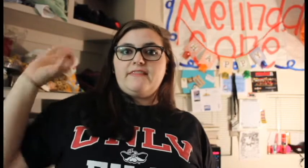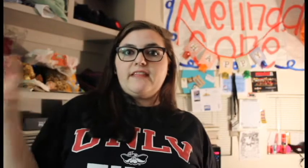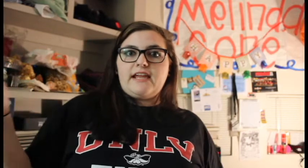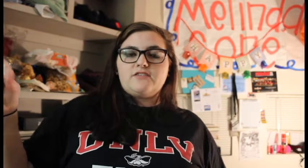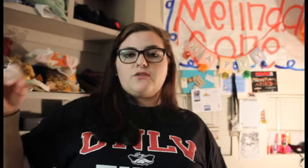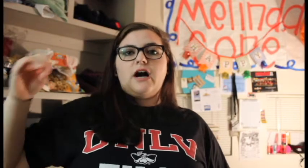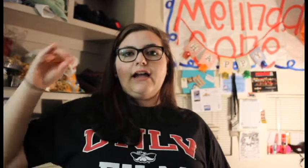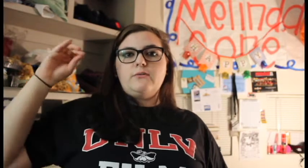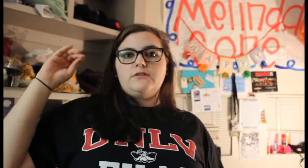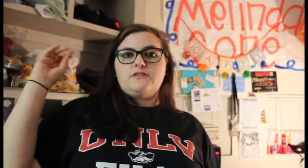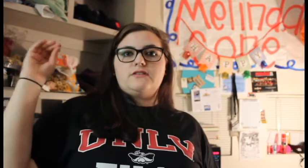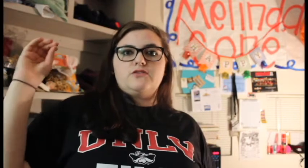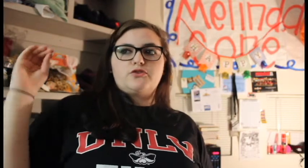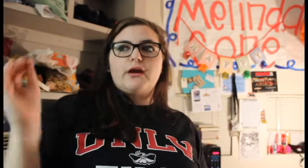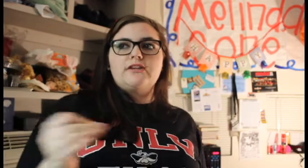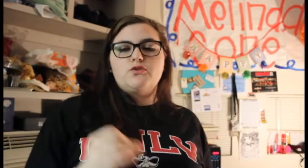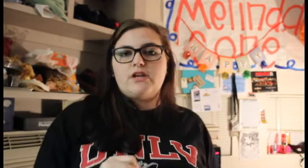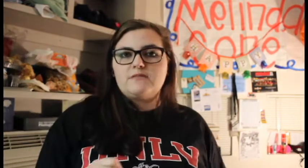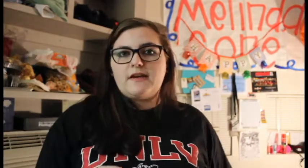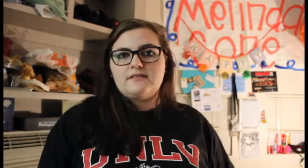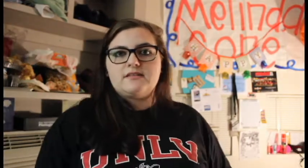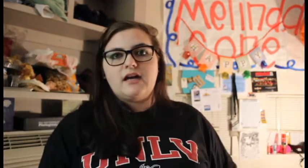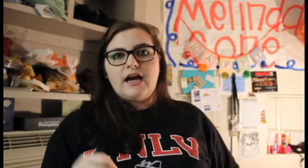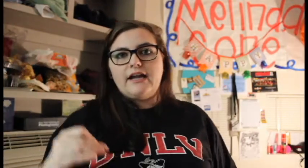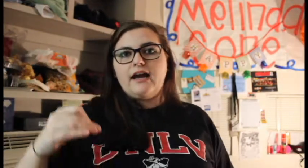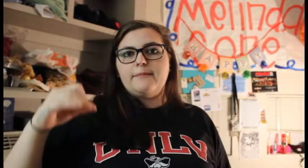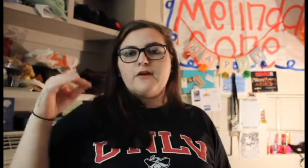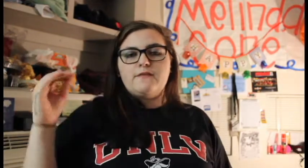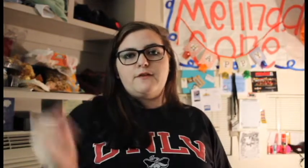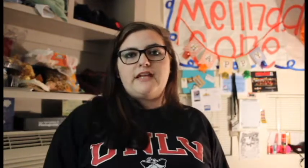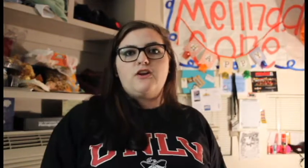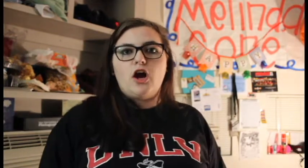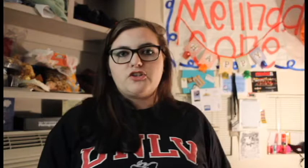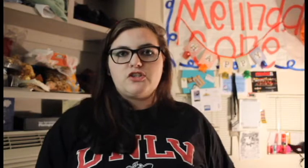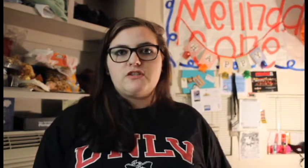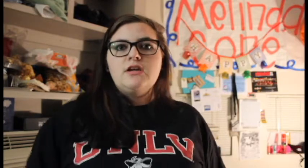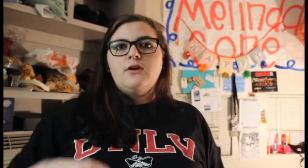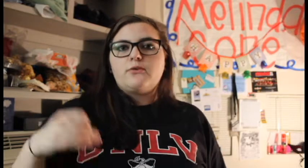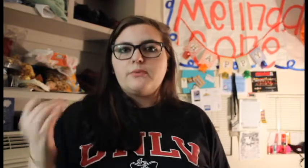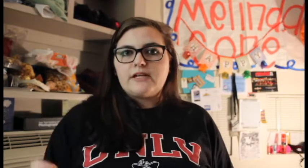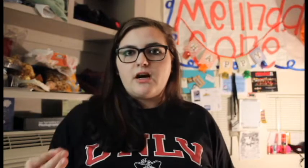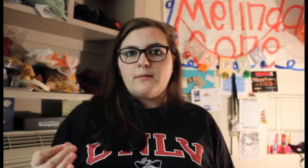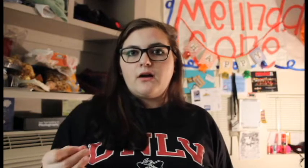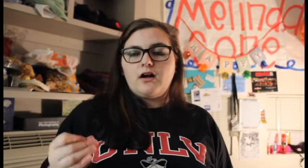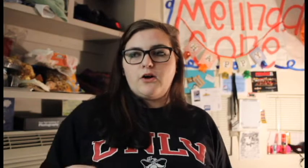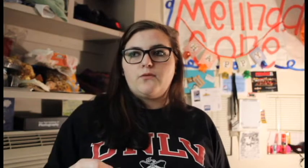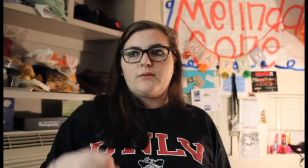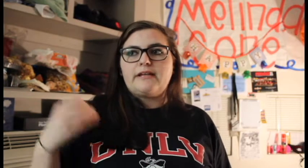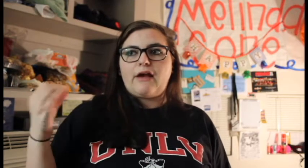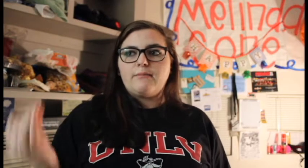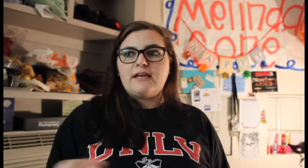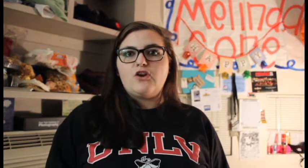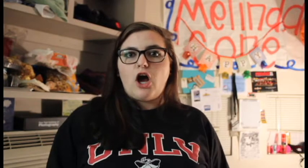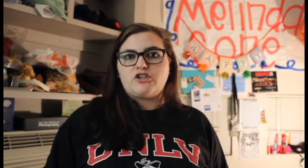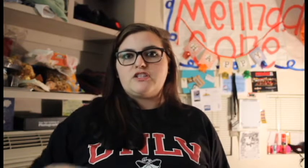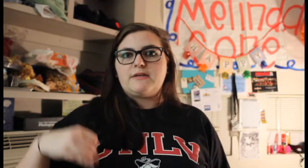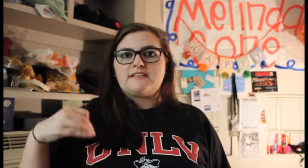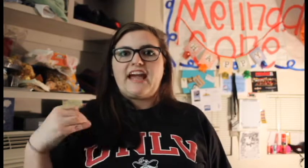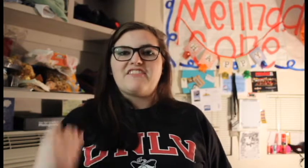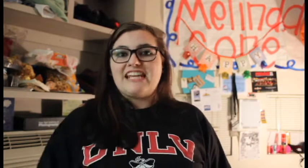late so I was trying to trespass this guy. I'm already feeling nauseous from being hung over but now I'm being nauseous because I haven't